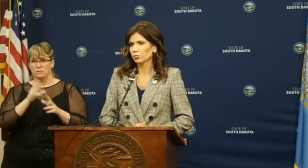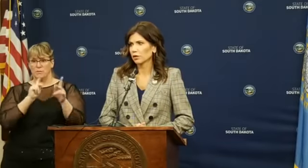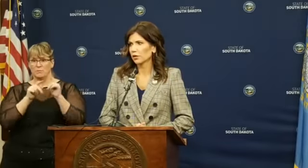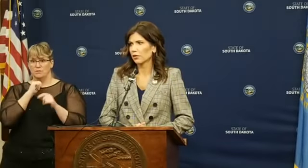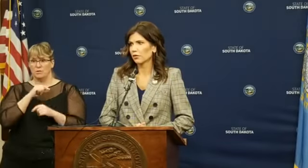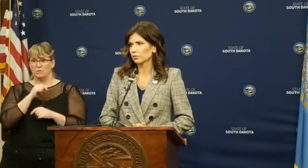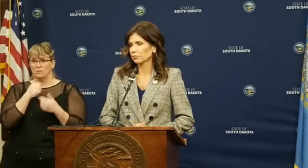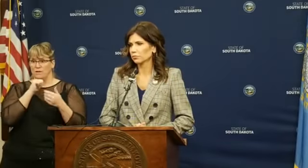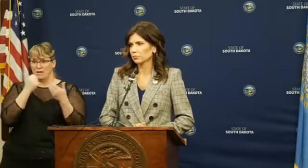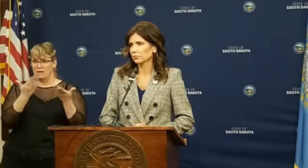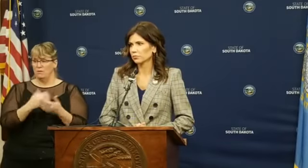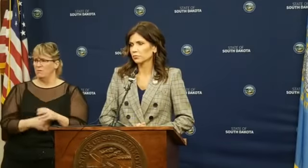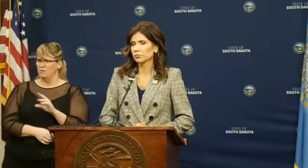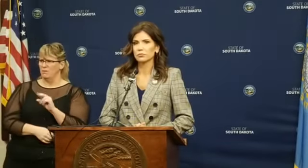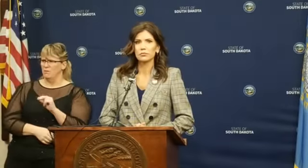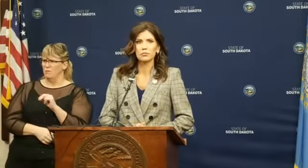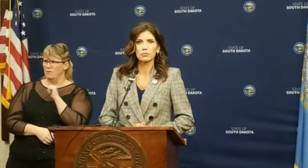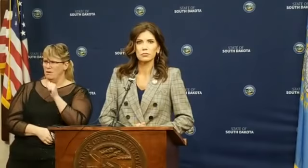No, not at all.